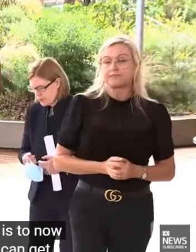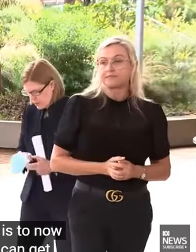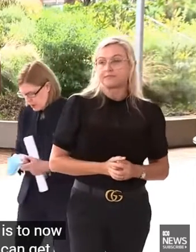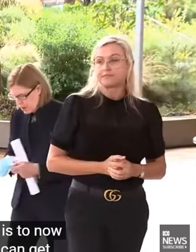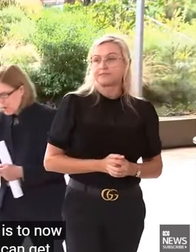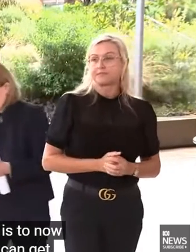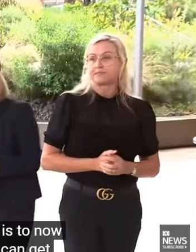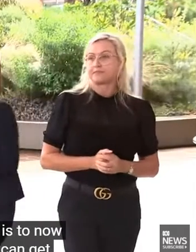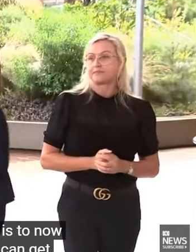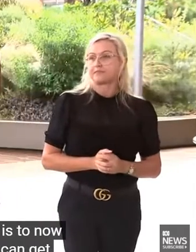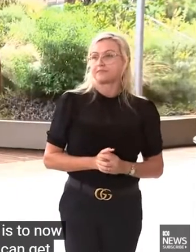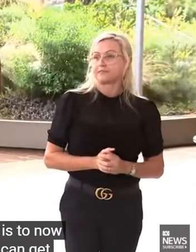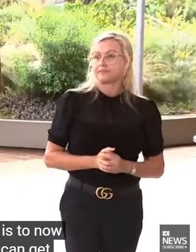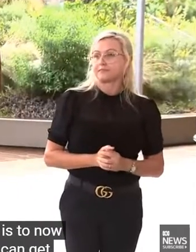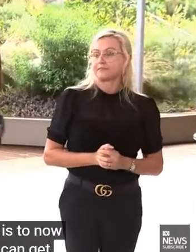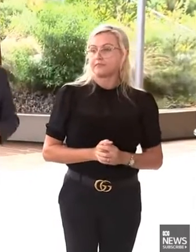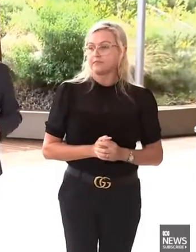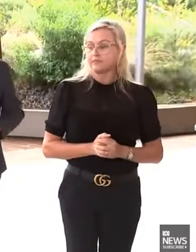on that.